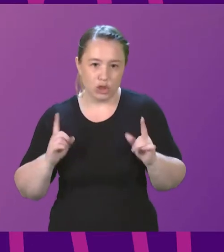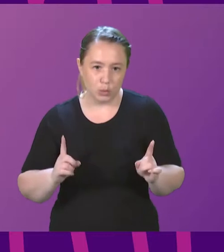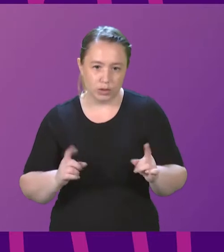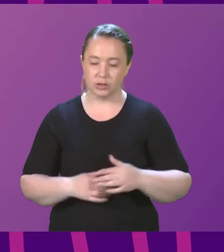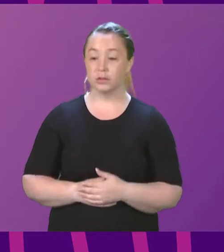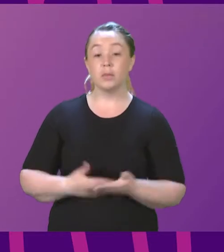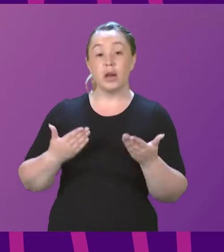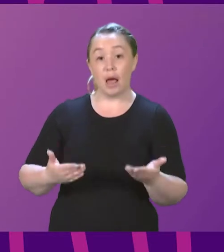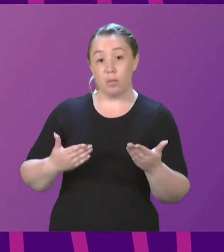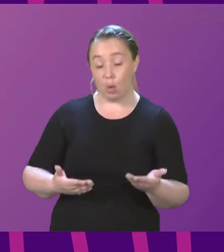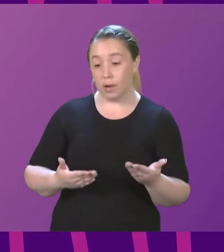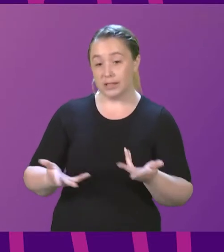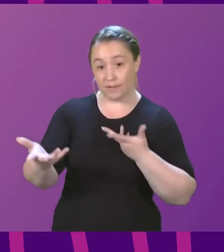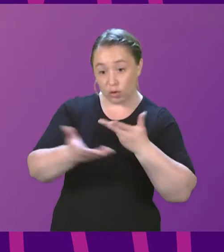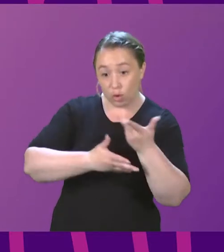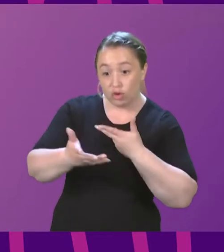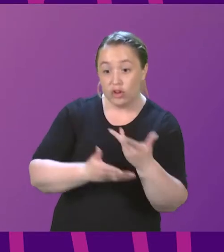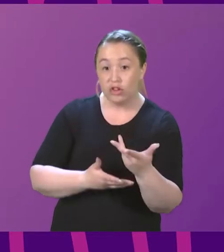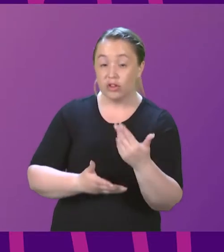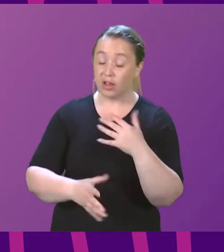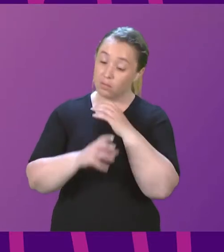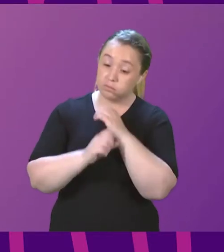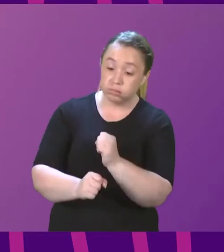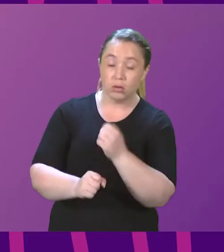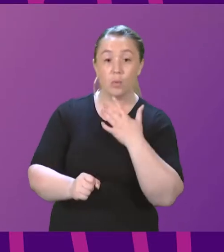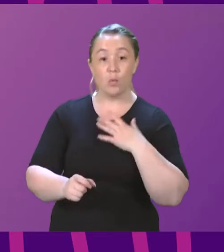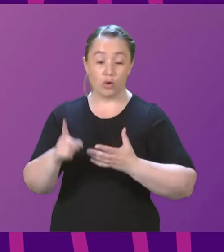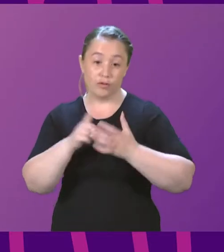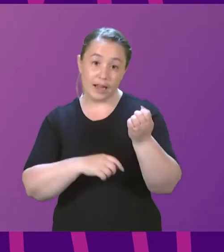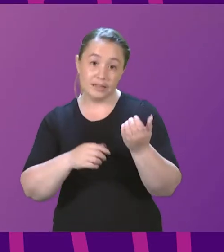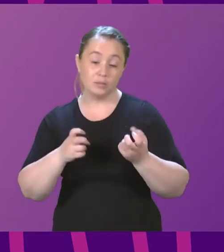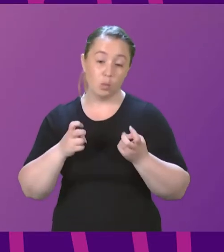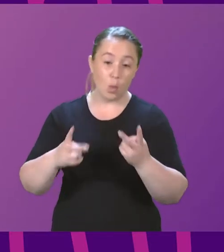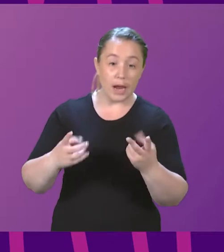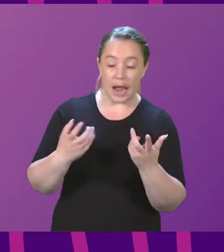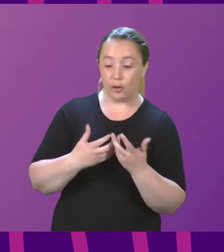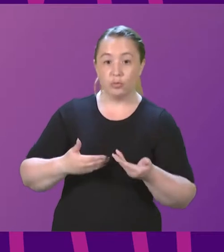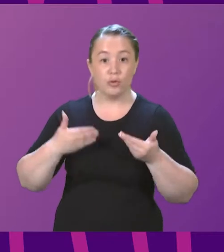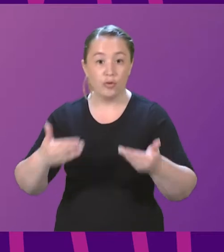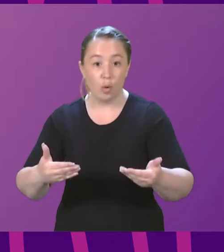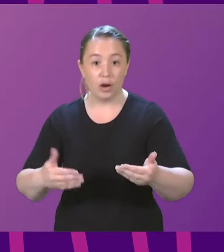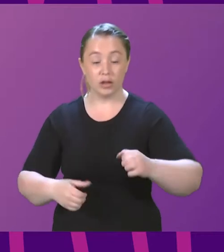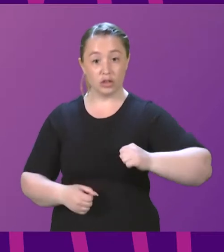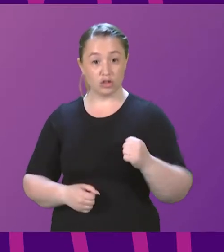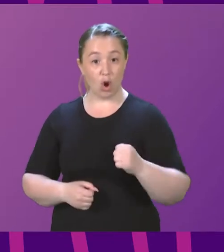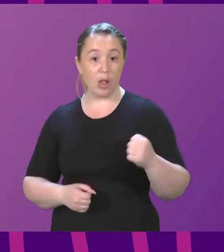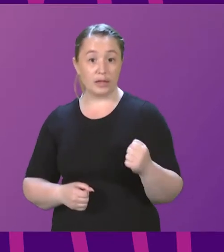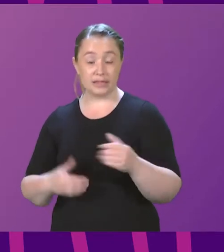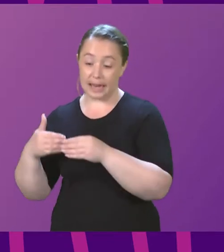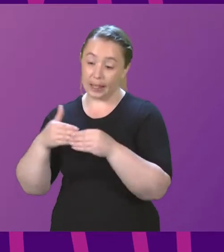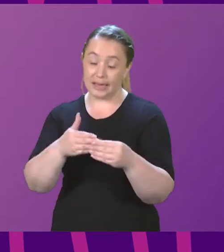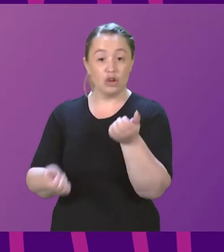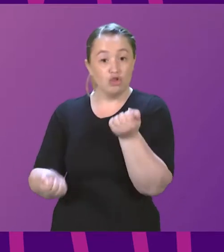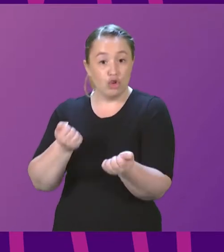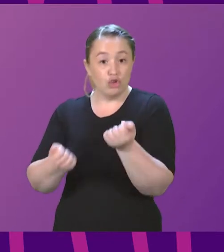negotiations. I'm very committed to finding a way forward. As I've also reminded the Chamber, Scotland is a leading jurisdiction in Europe